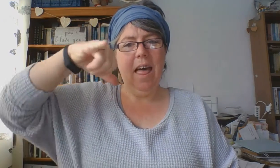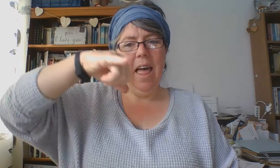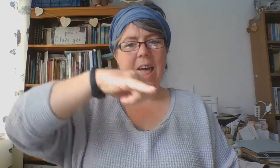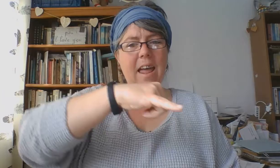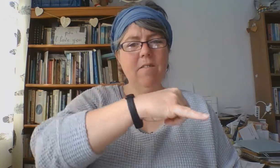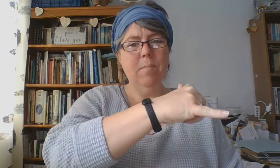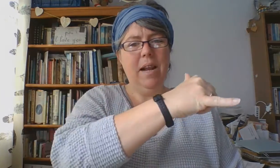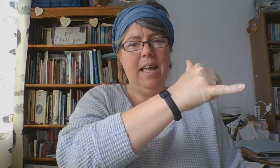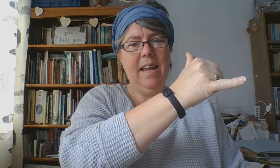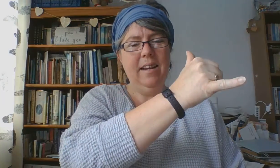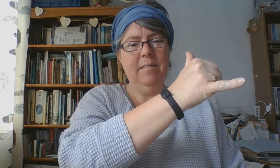Aeroplane.